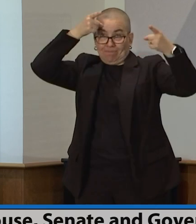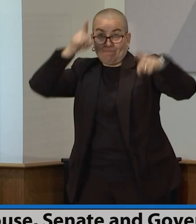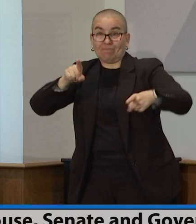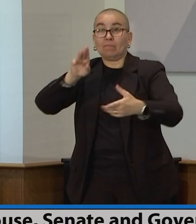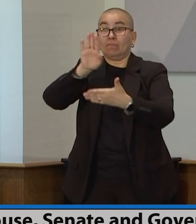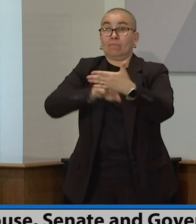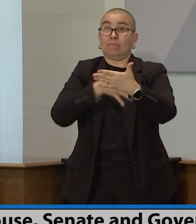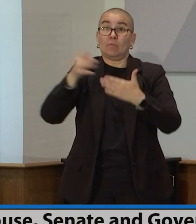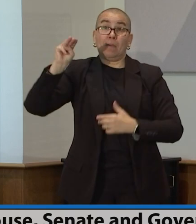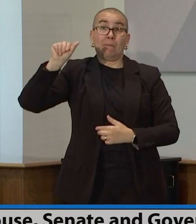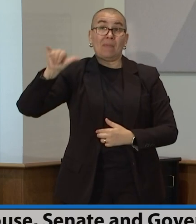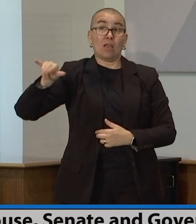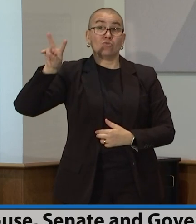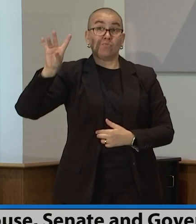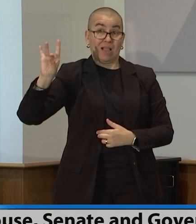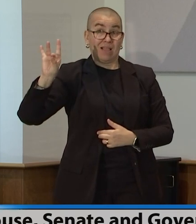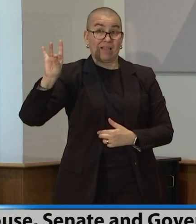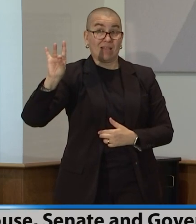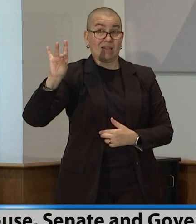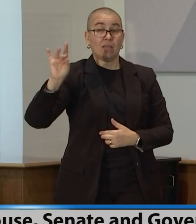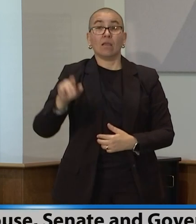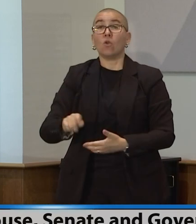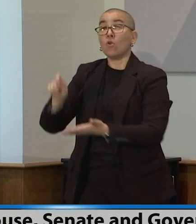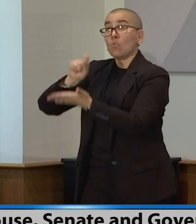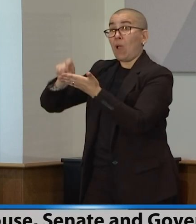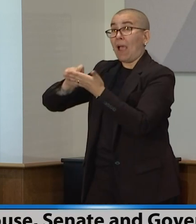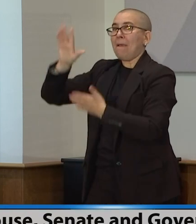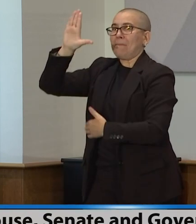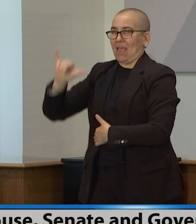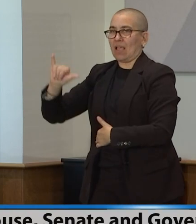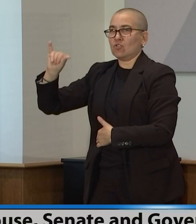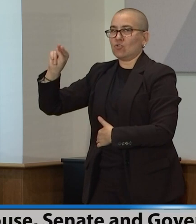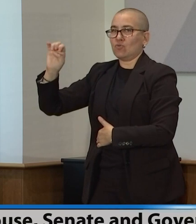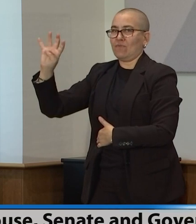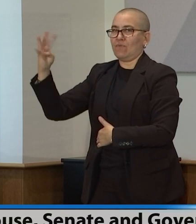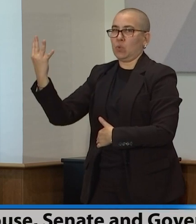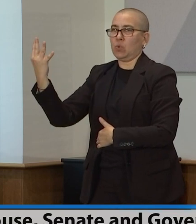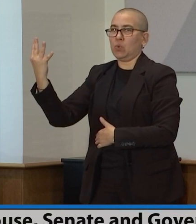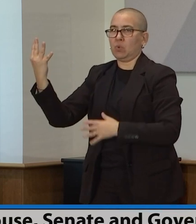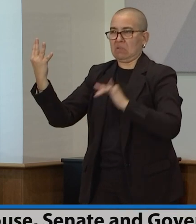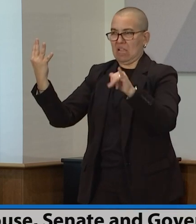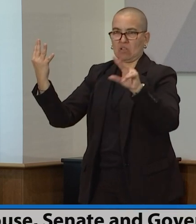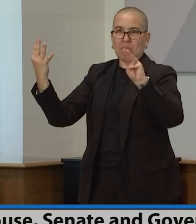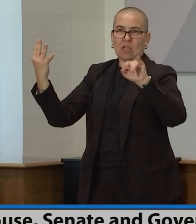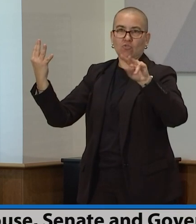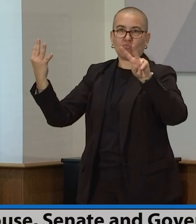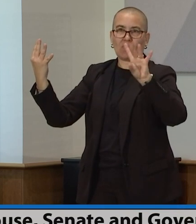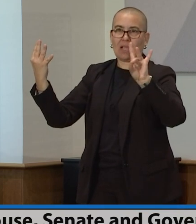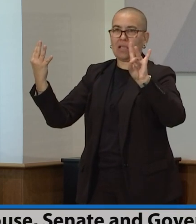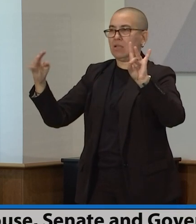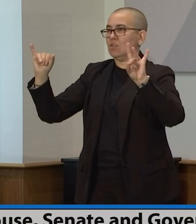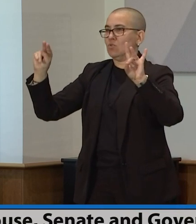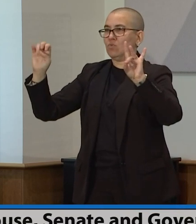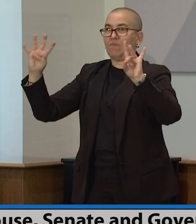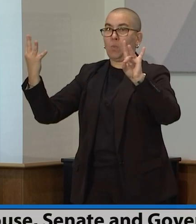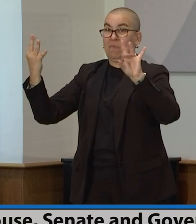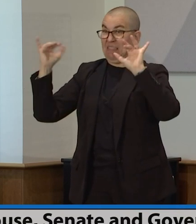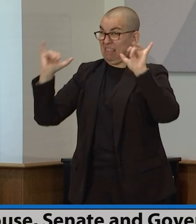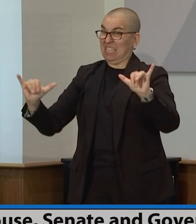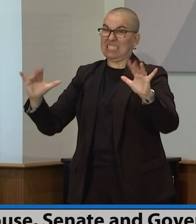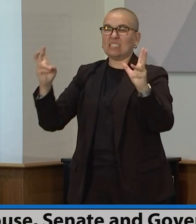that we can be ready for a smooth special session. And we really, uh, the three of us look forward to talking to, uh,